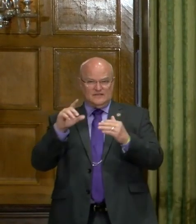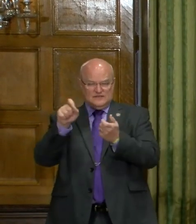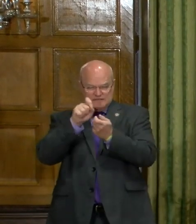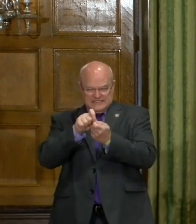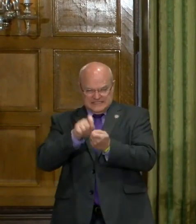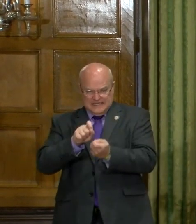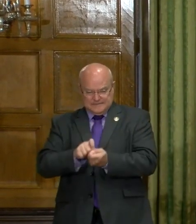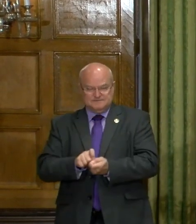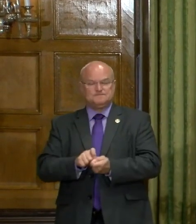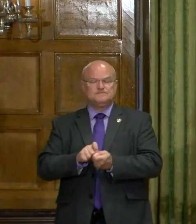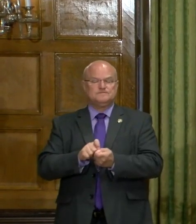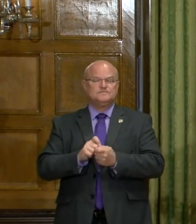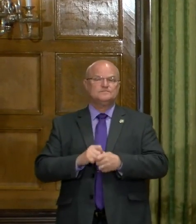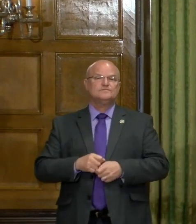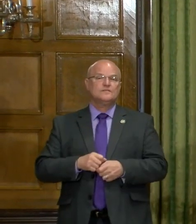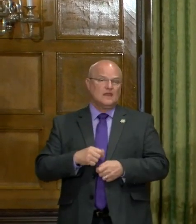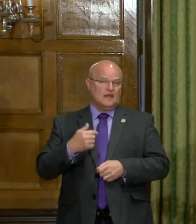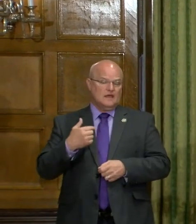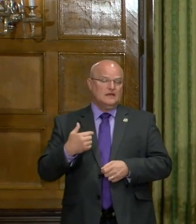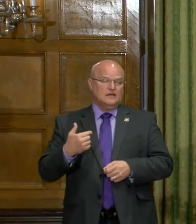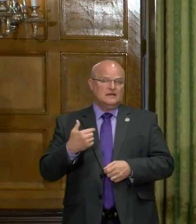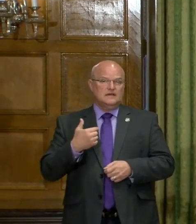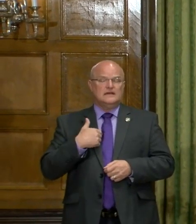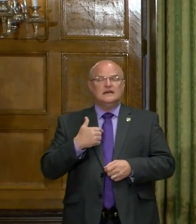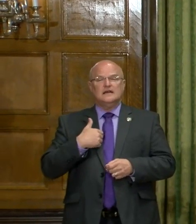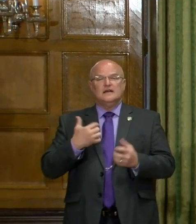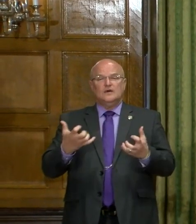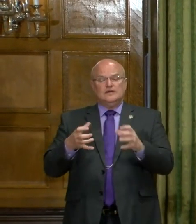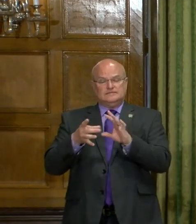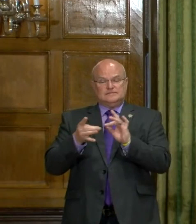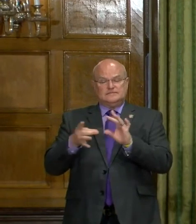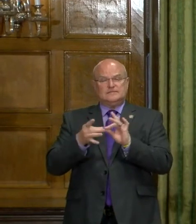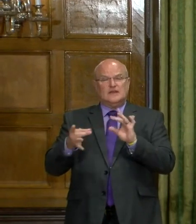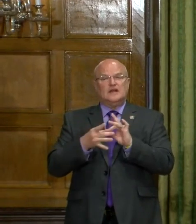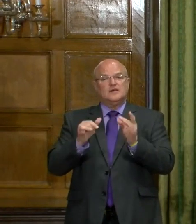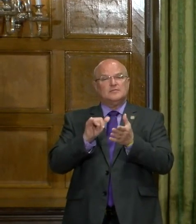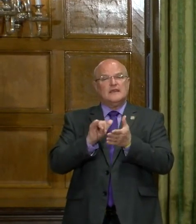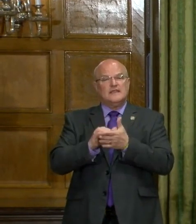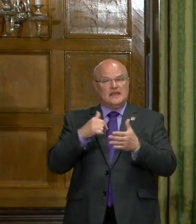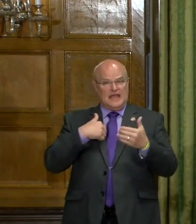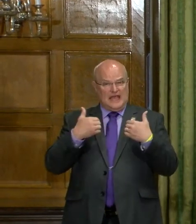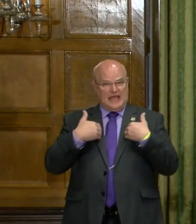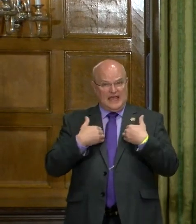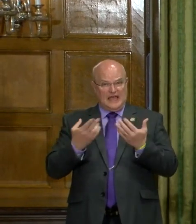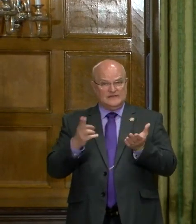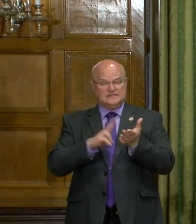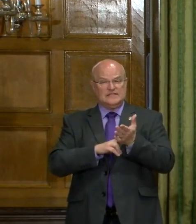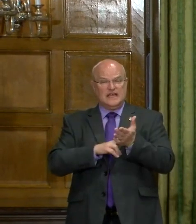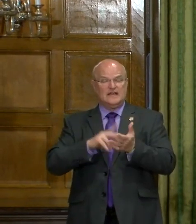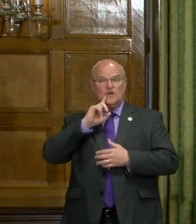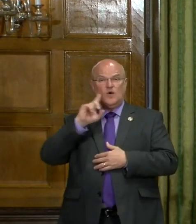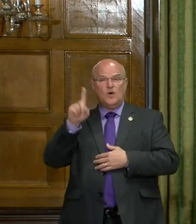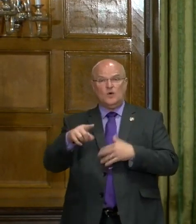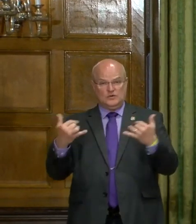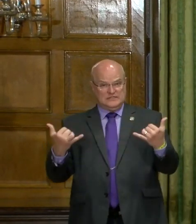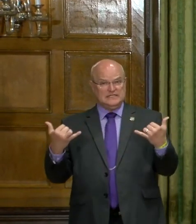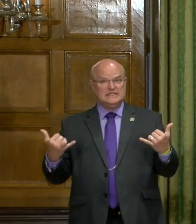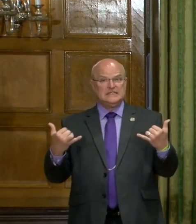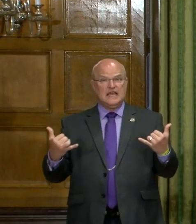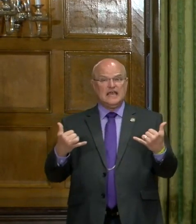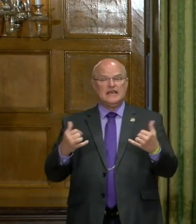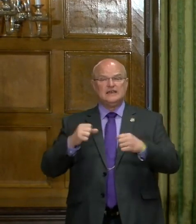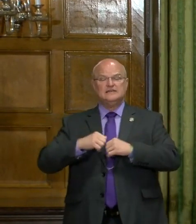detail. I did want to comment that I have signed the executive order today,